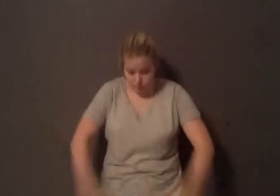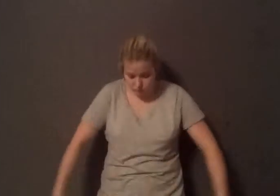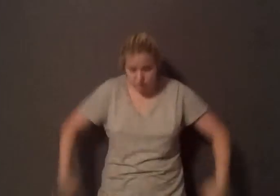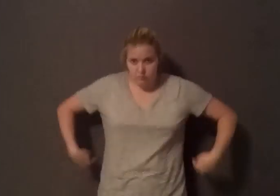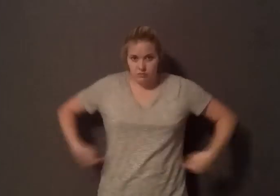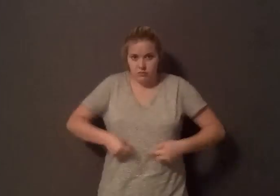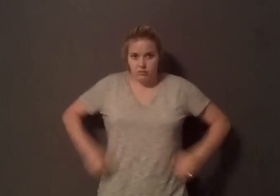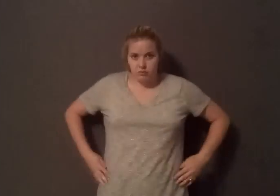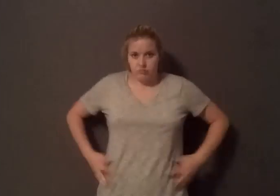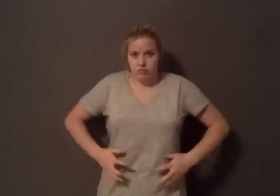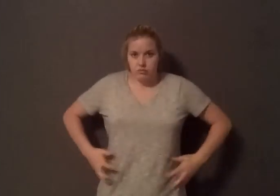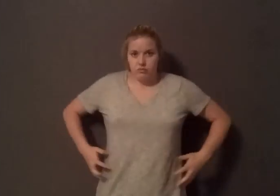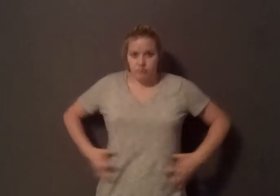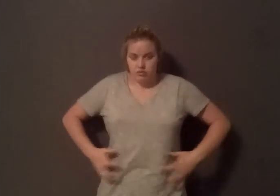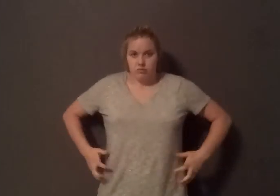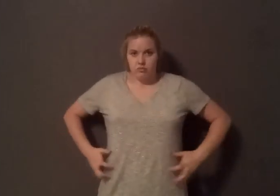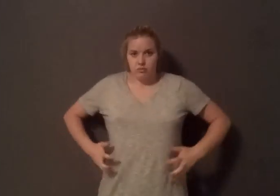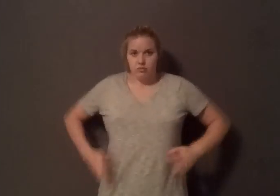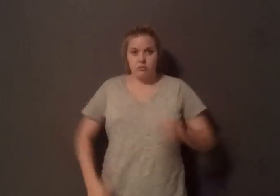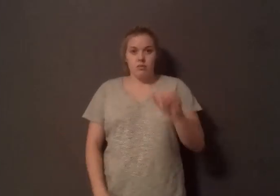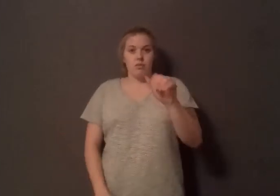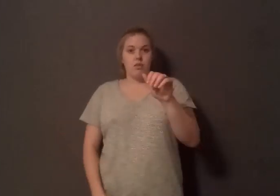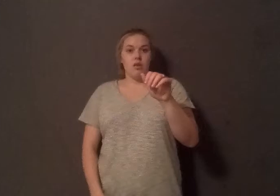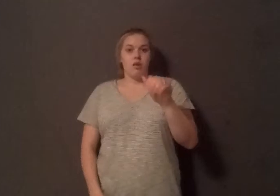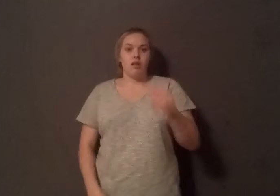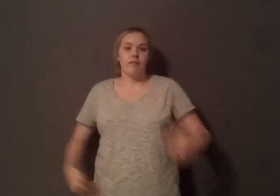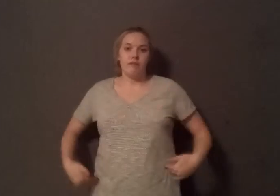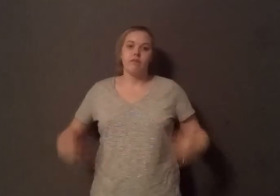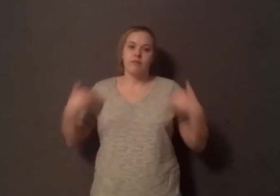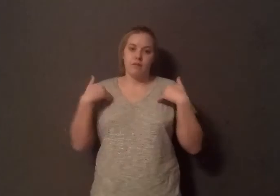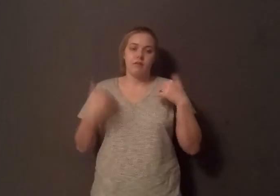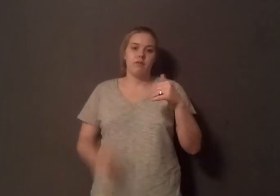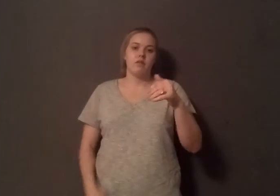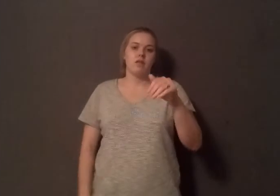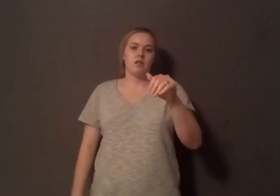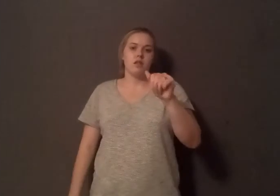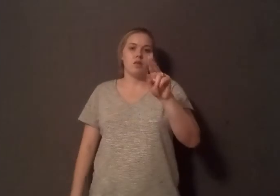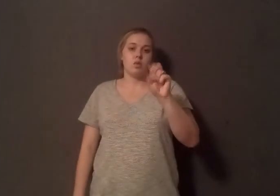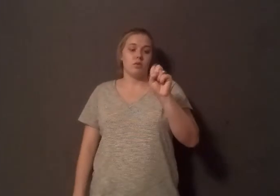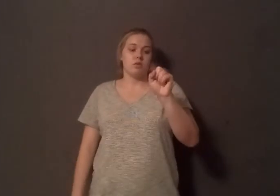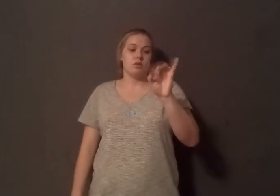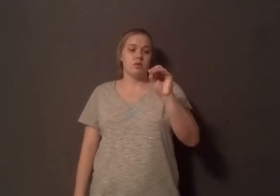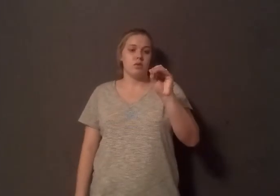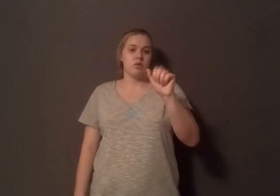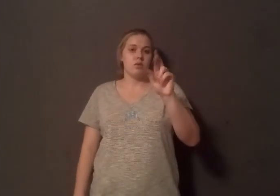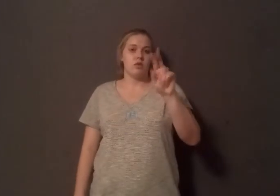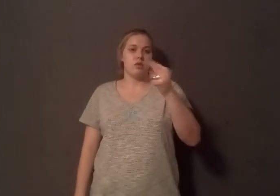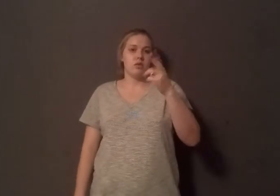bilateral osteoarthritis of the hips. And actually, I'm scheduled for two hip replacements. That's bone